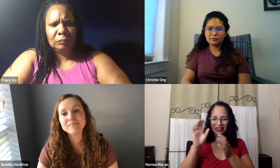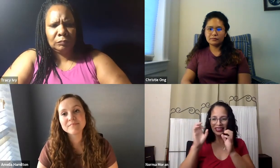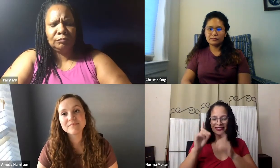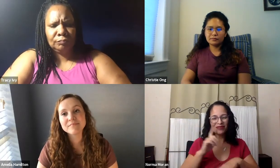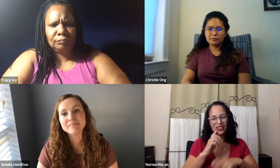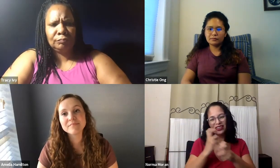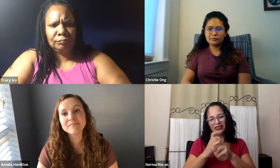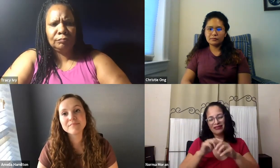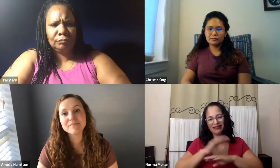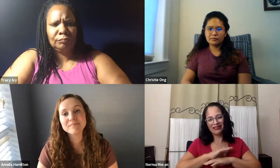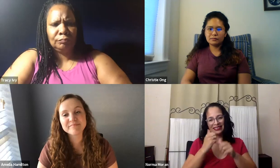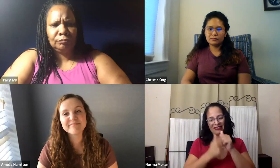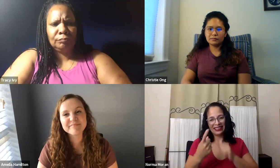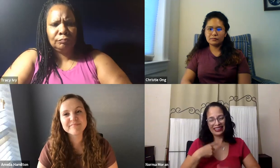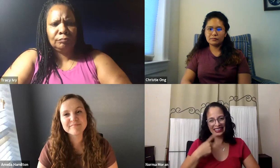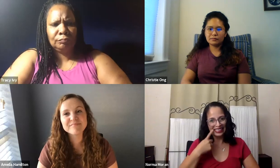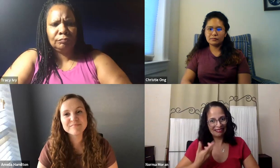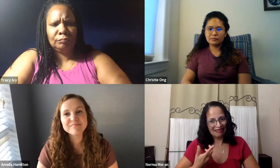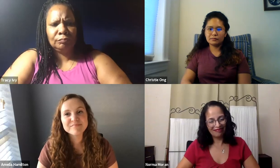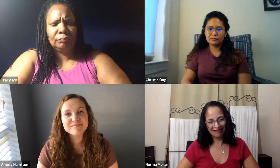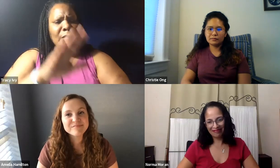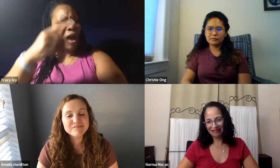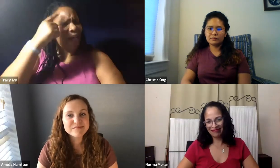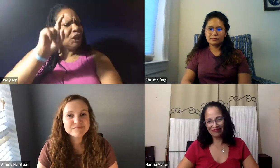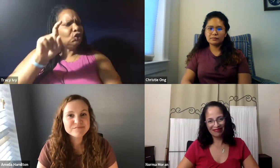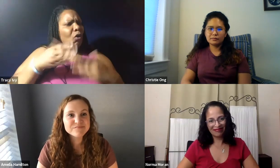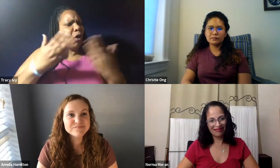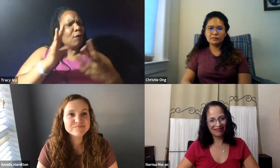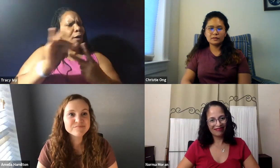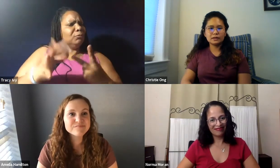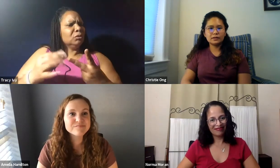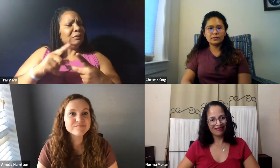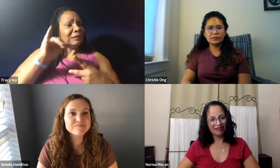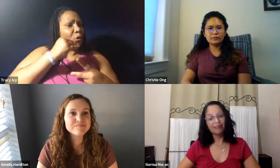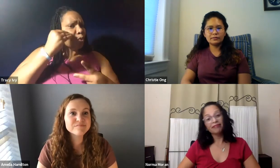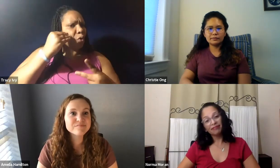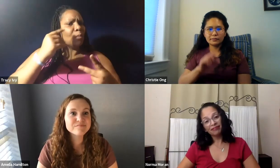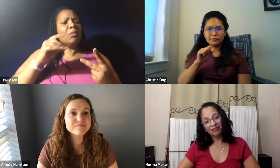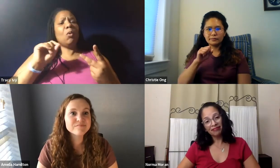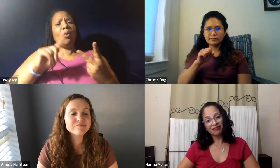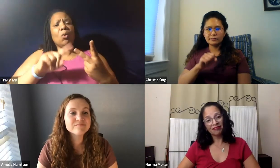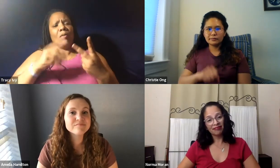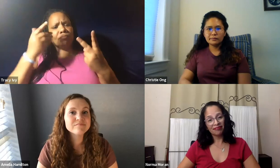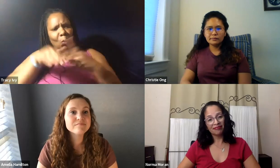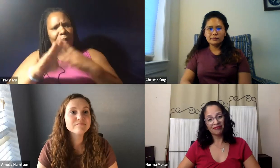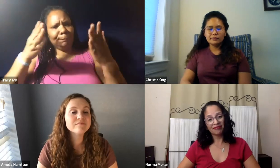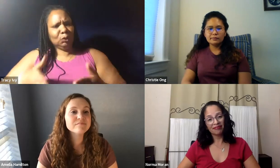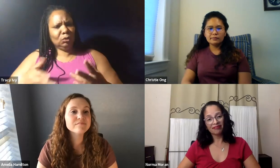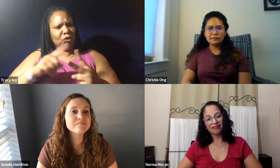others who want to continue their education. And I think it's hard to please everyone. Tracy is saying, I think they should offer